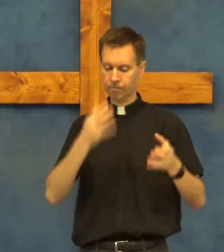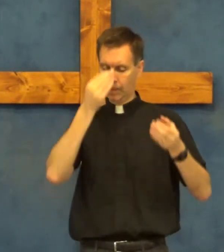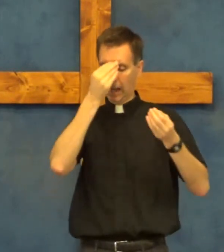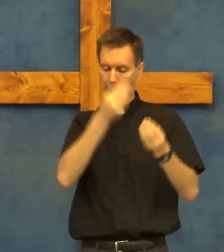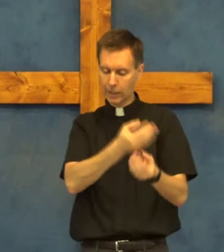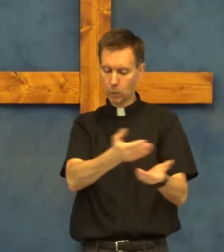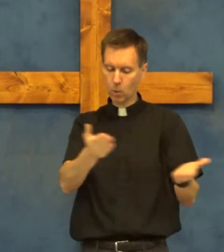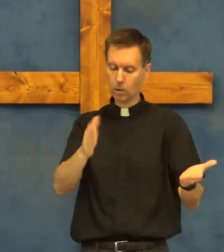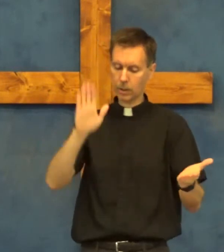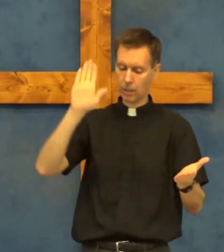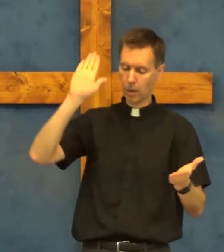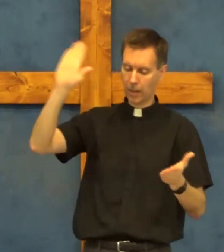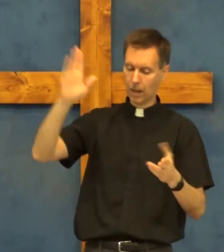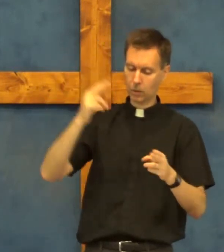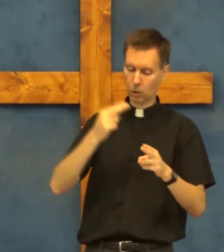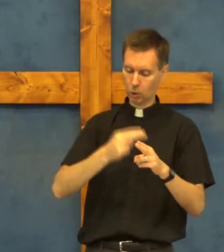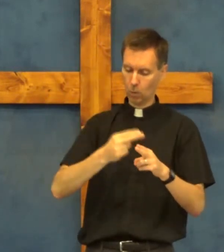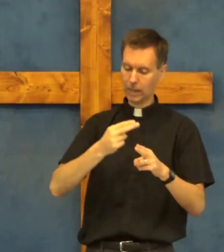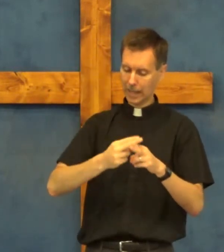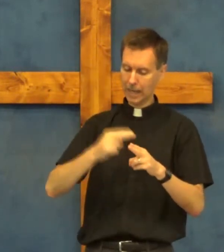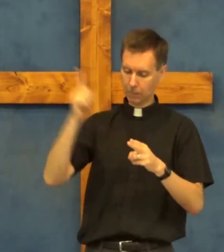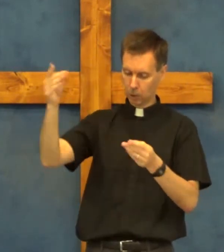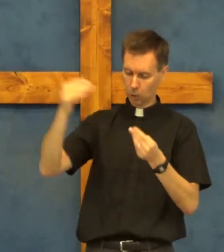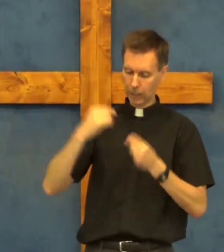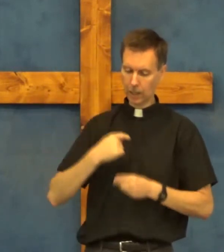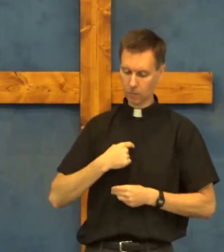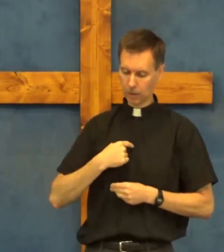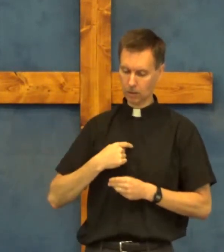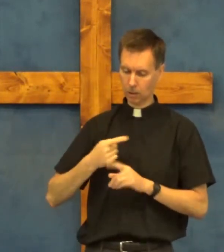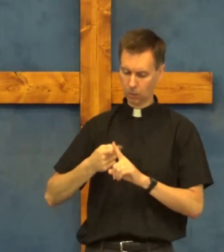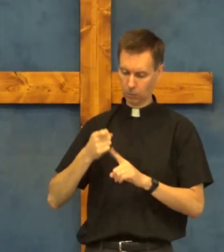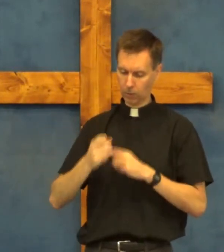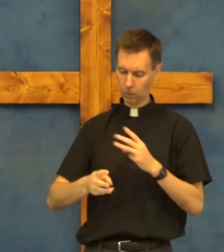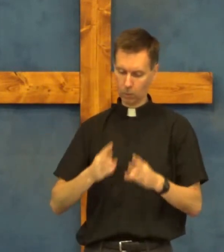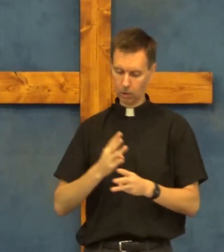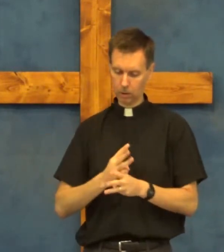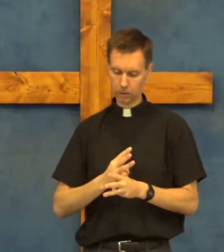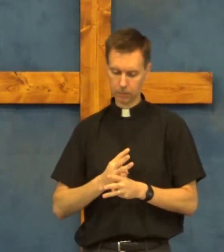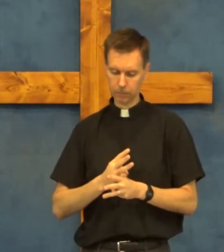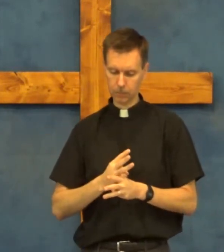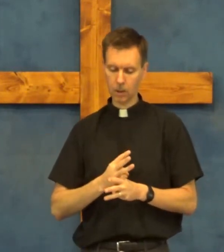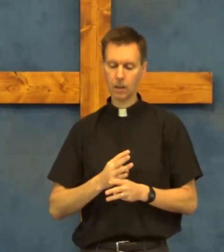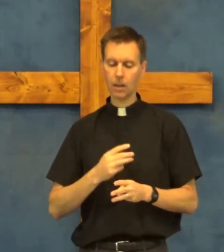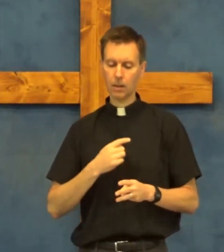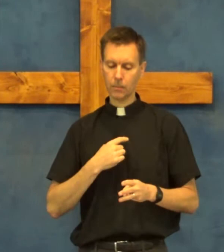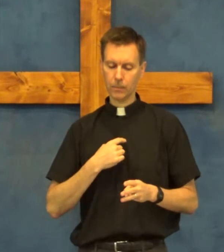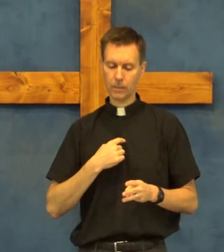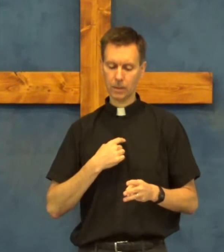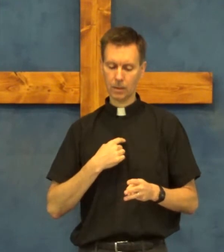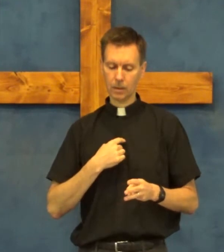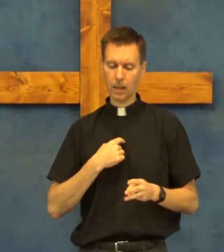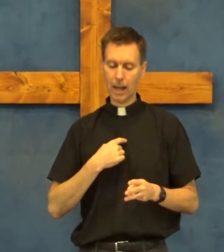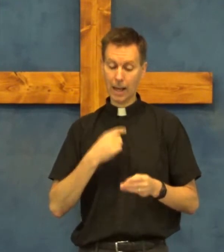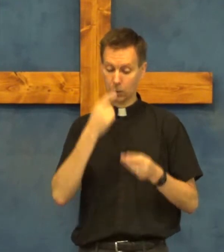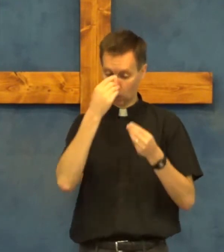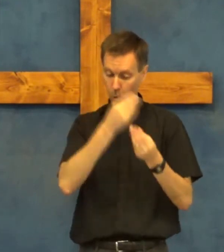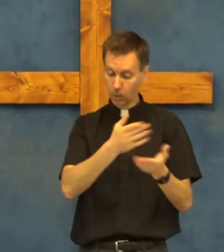i told them about your name that you gave me from the world i told